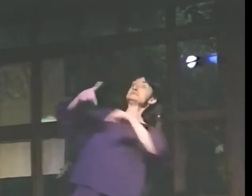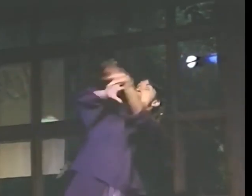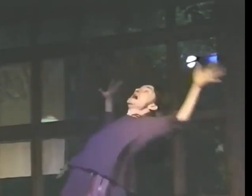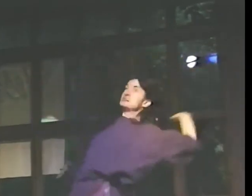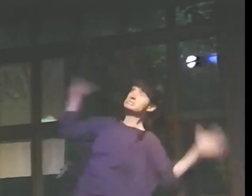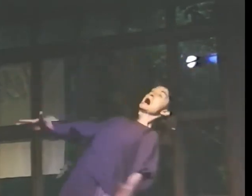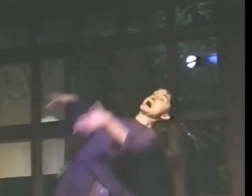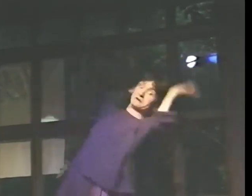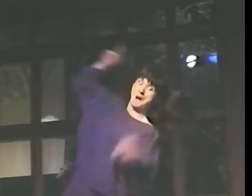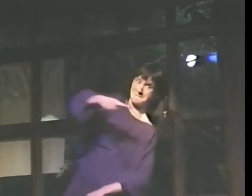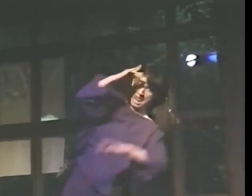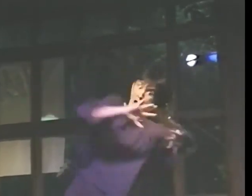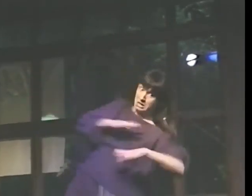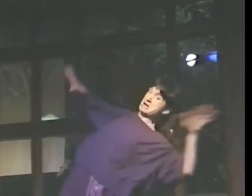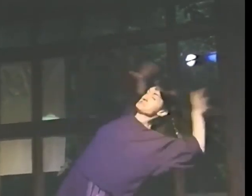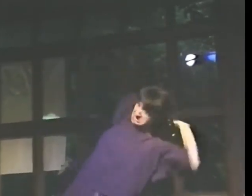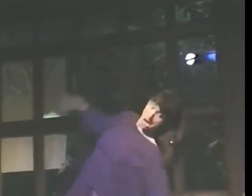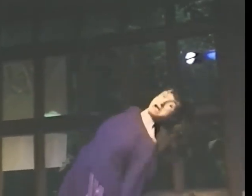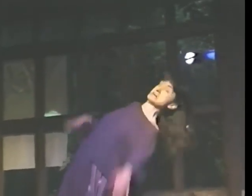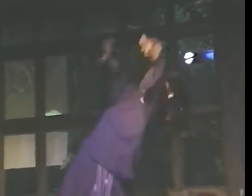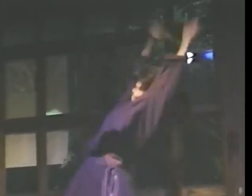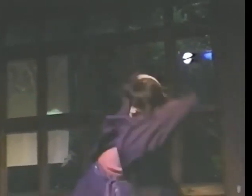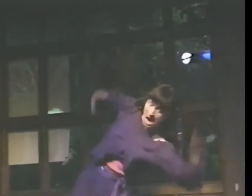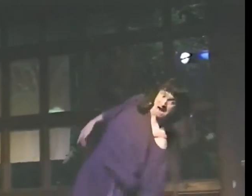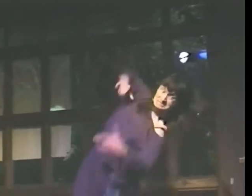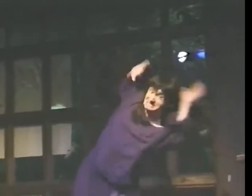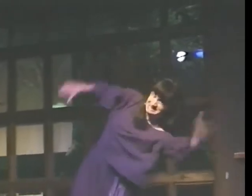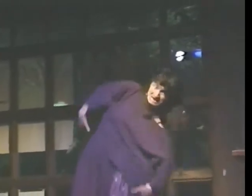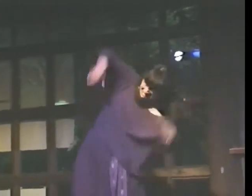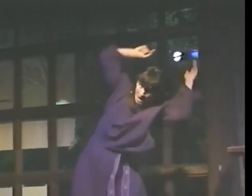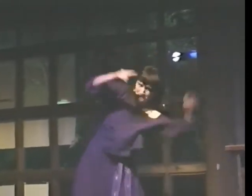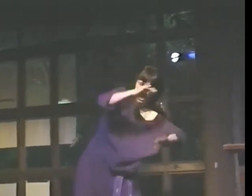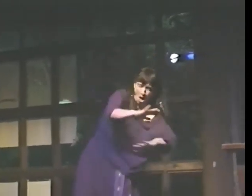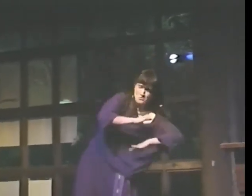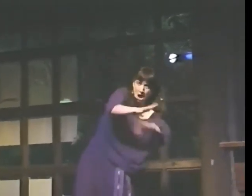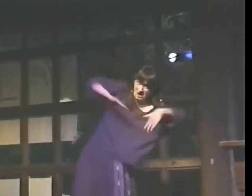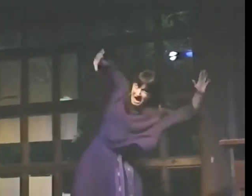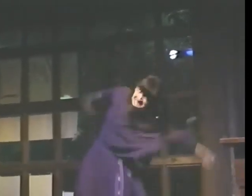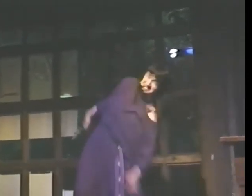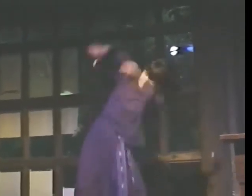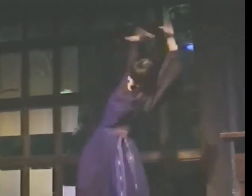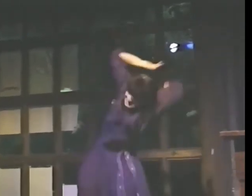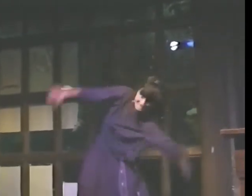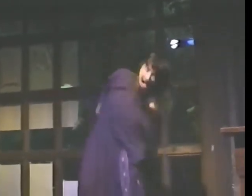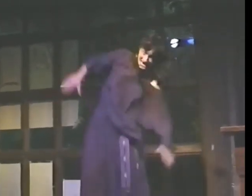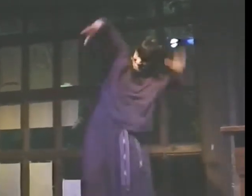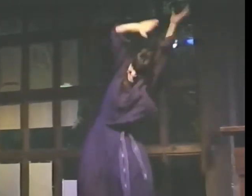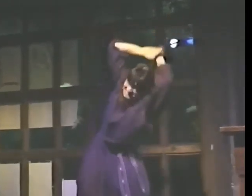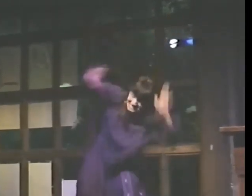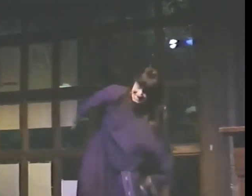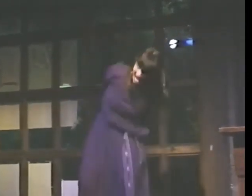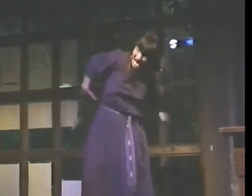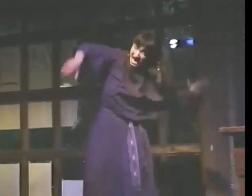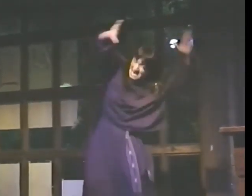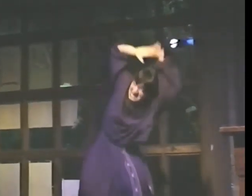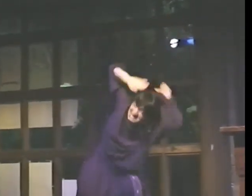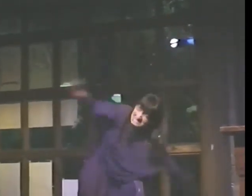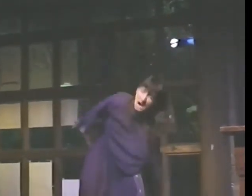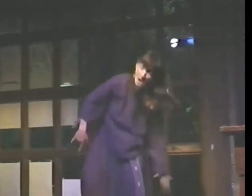I won't. I will fly back up. Up. Up. I will fly back. Up.